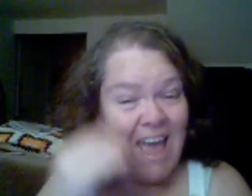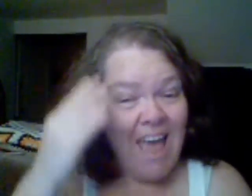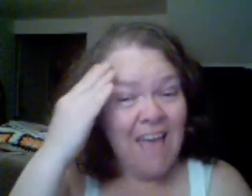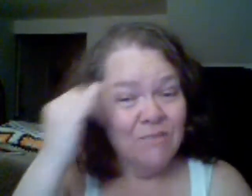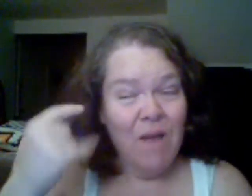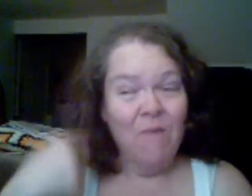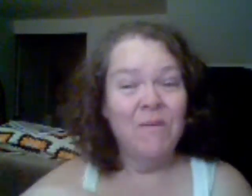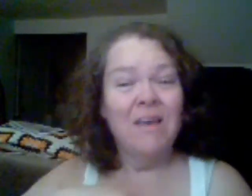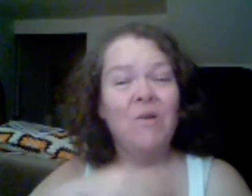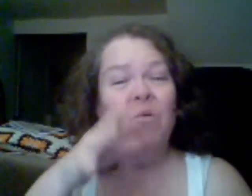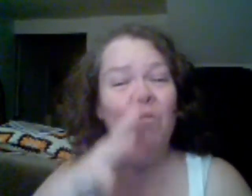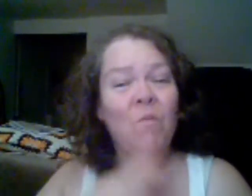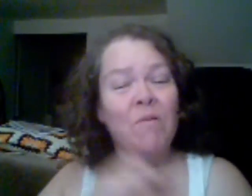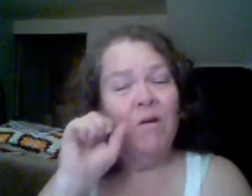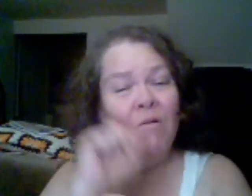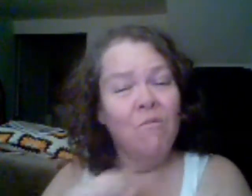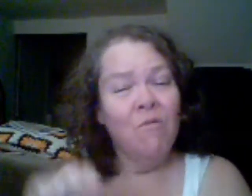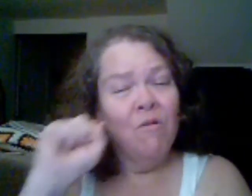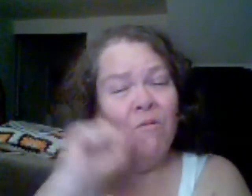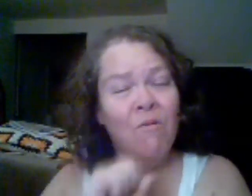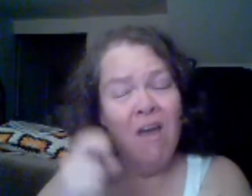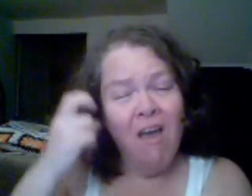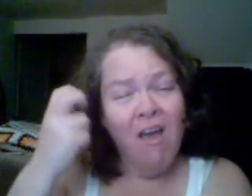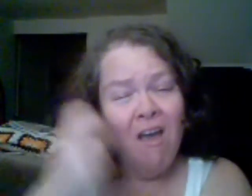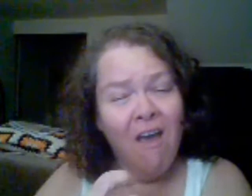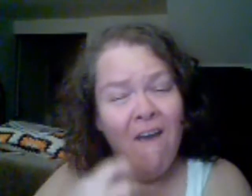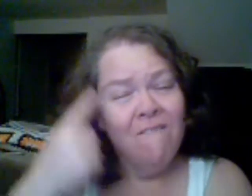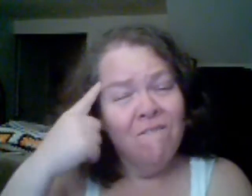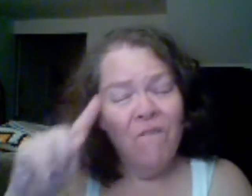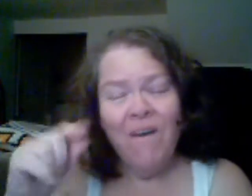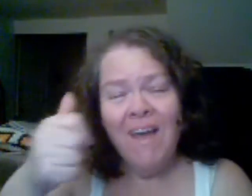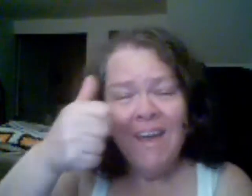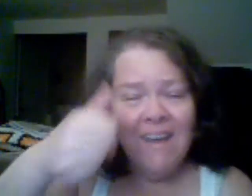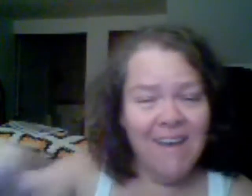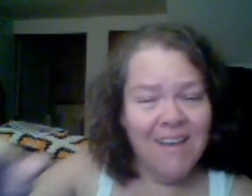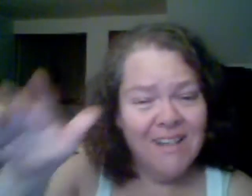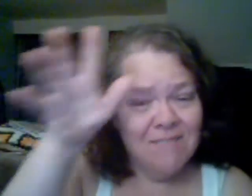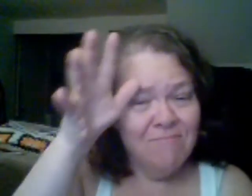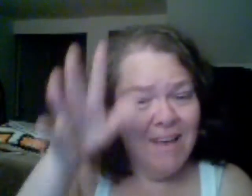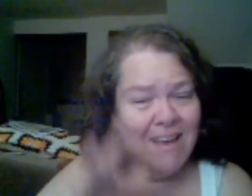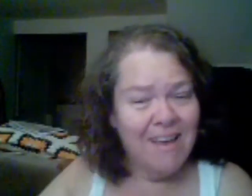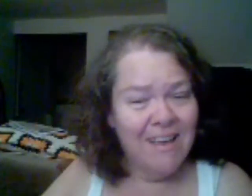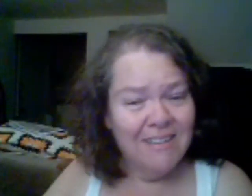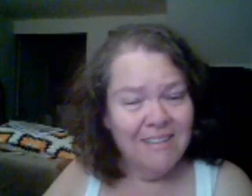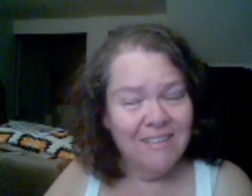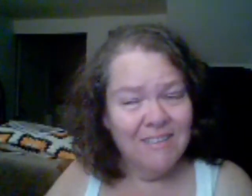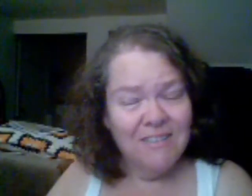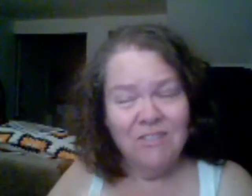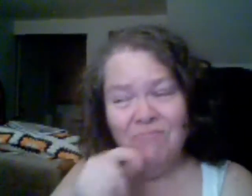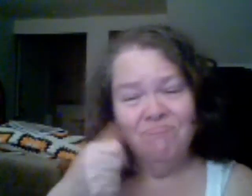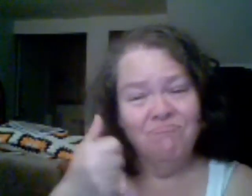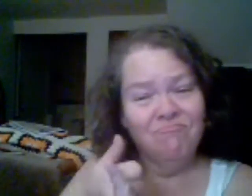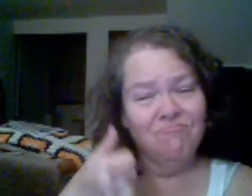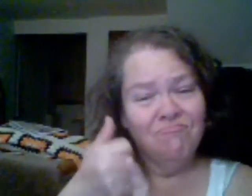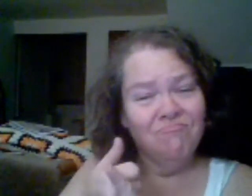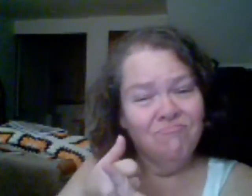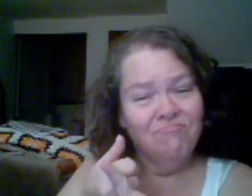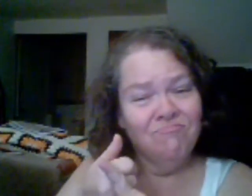is all about you. Yours free. Just pay processing and handling. You get it all for only $10. That's two for the price at one.